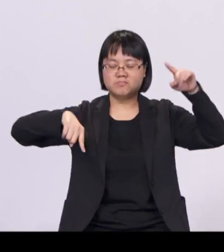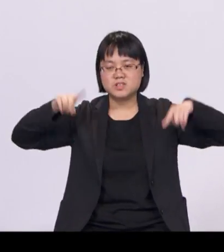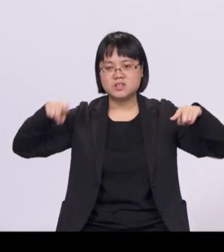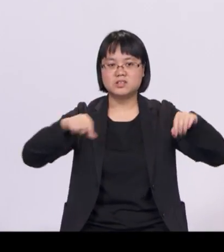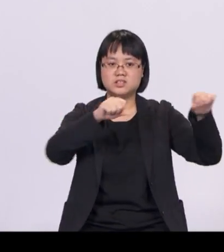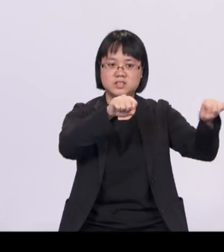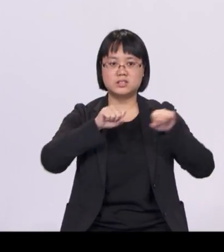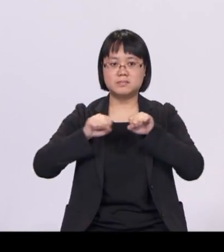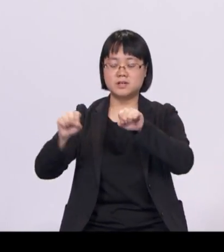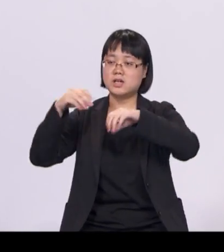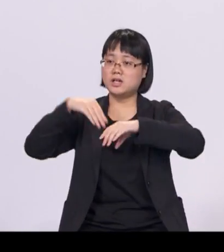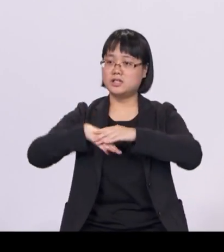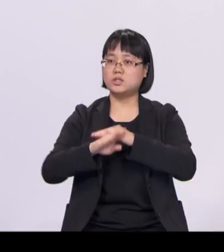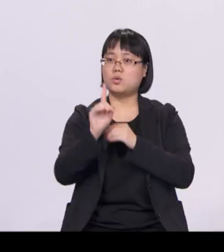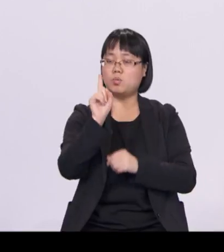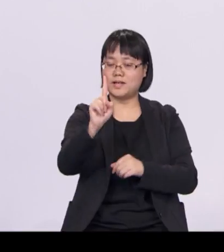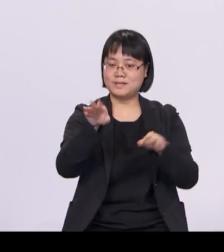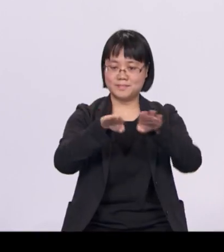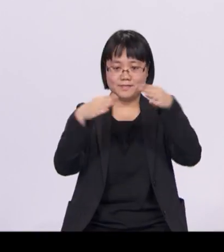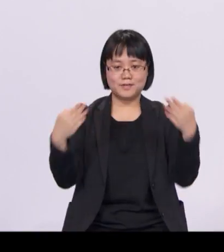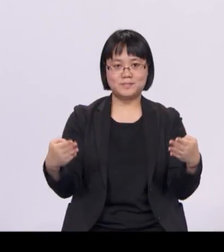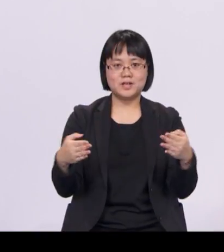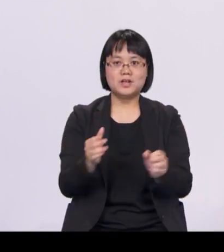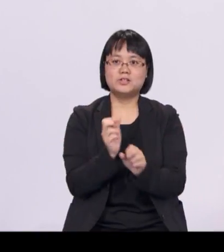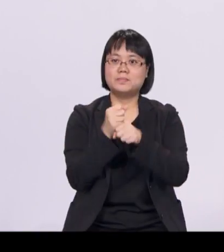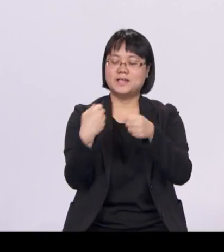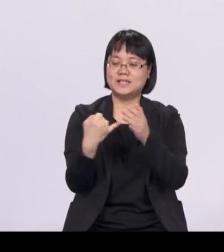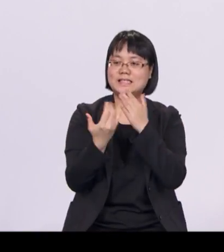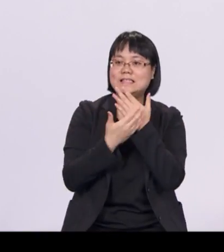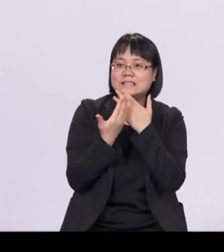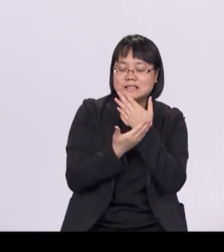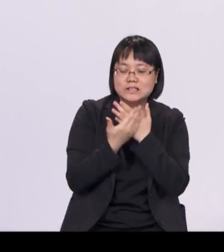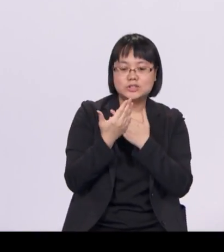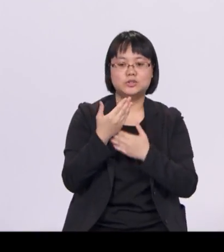to enable easier tracking of container trucks and reduce idling time.